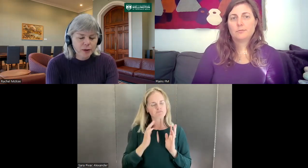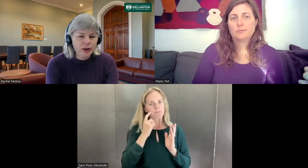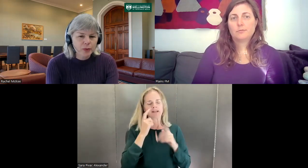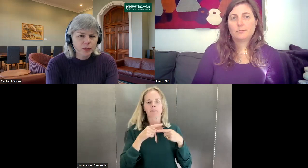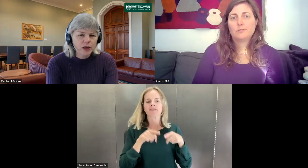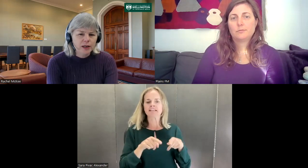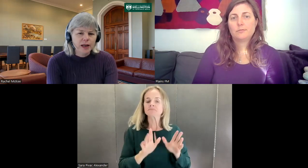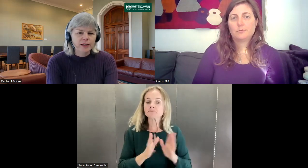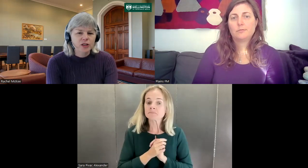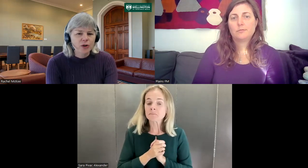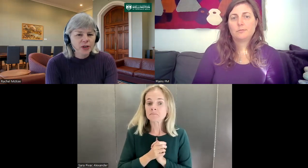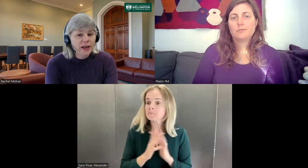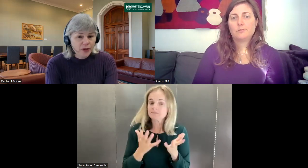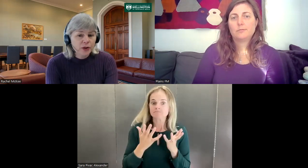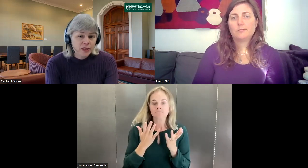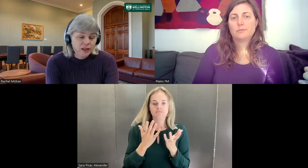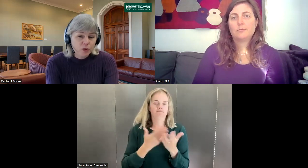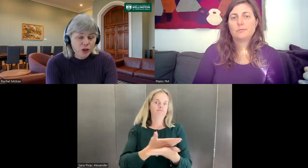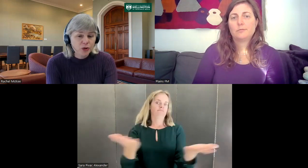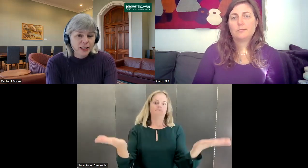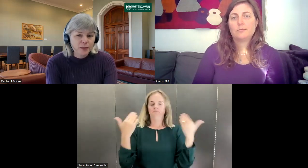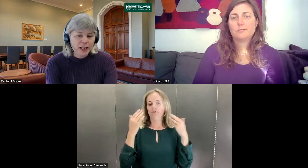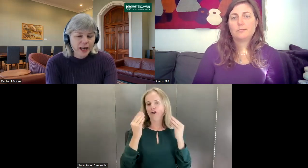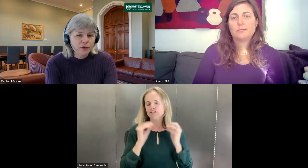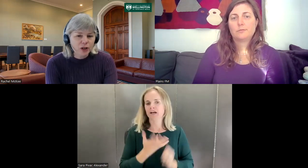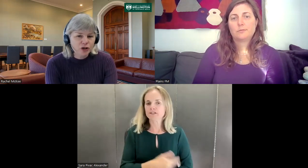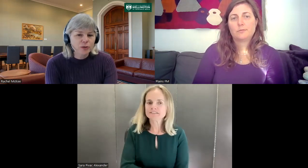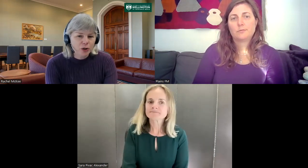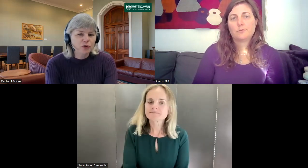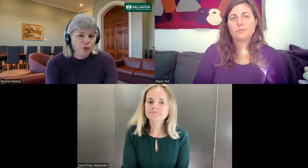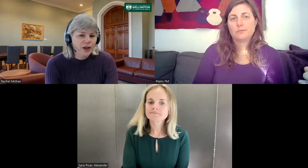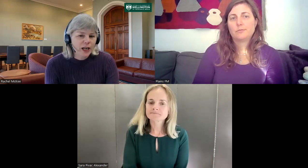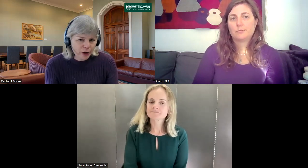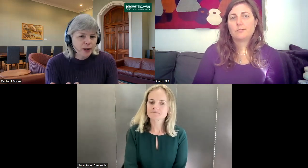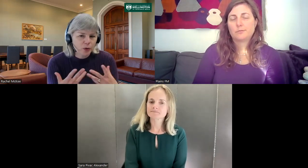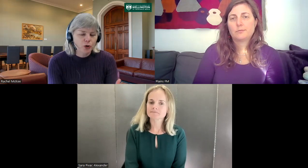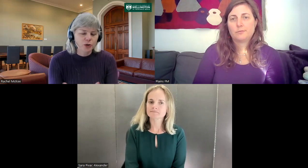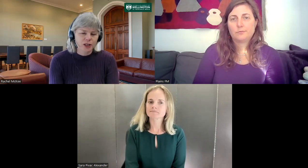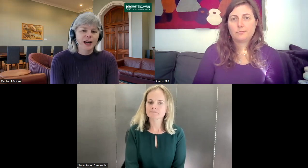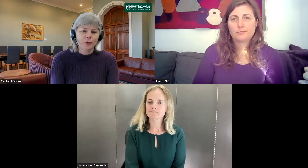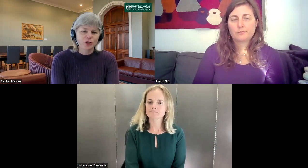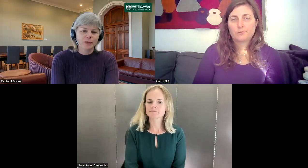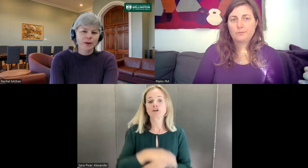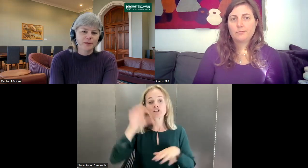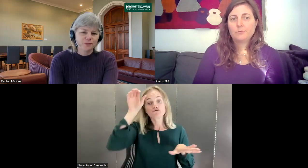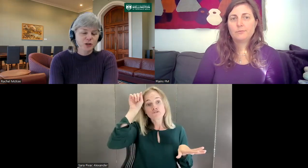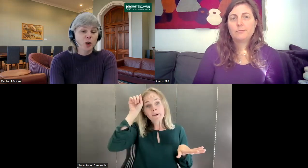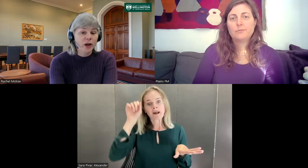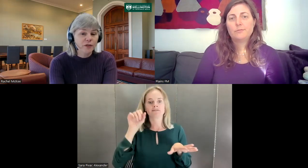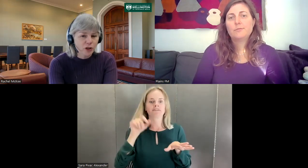people. So, yeah, there is, we do need to be careful in terms of hearing people who know sign language, maybe just being aware of those